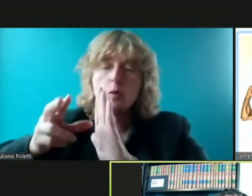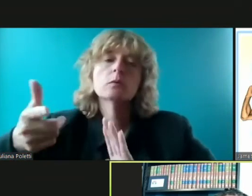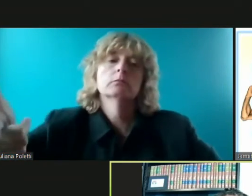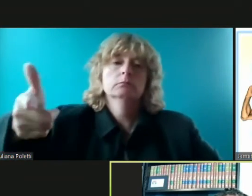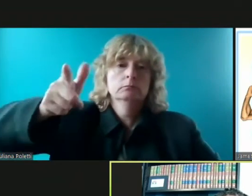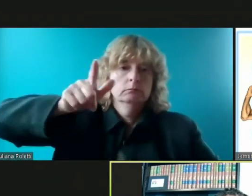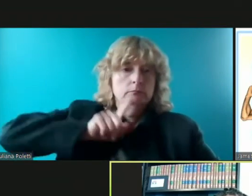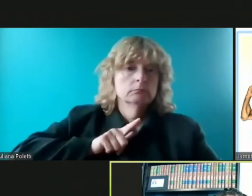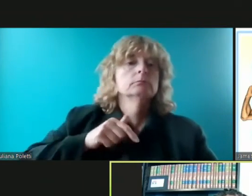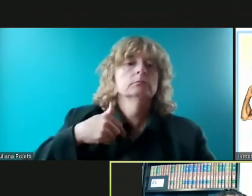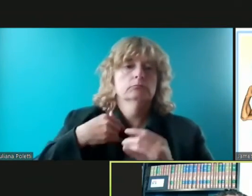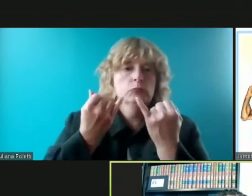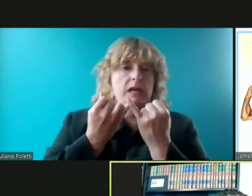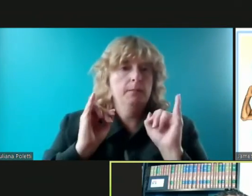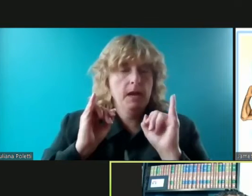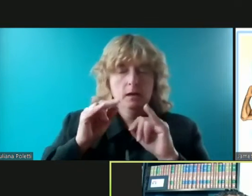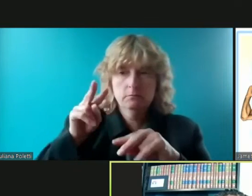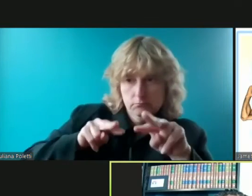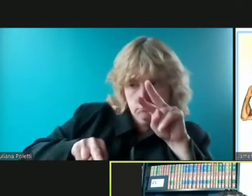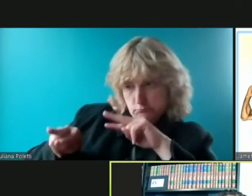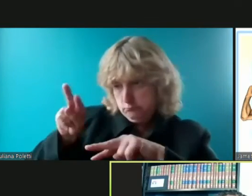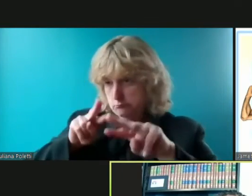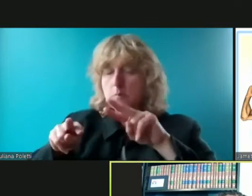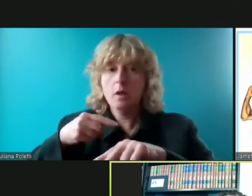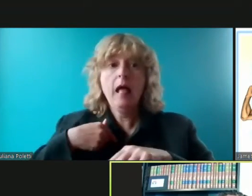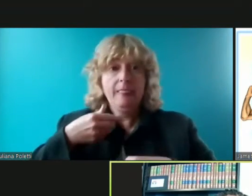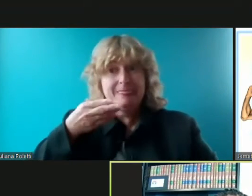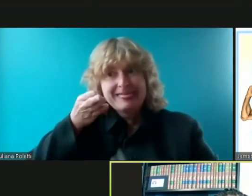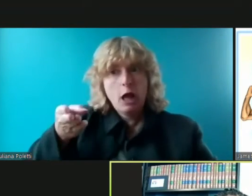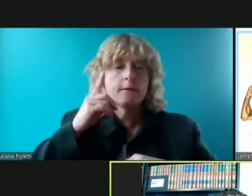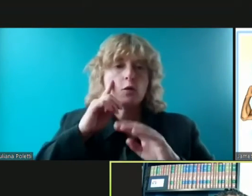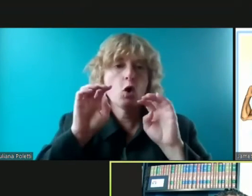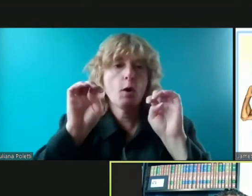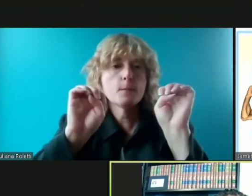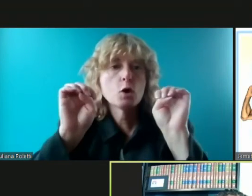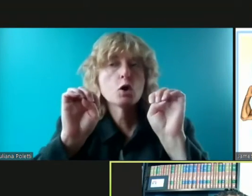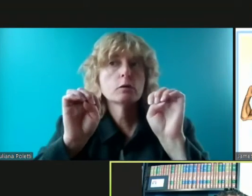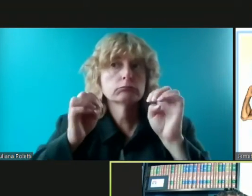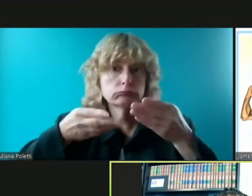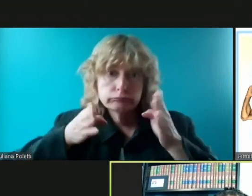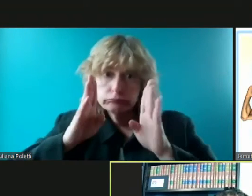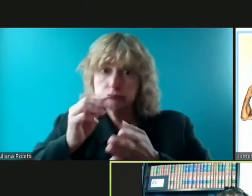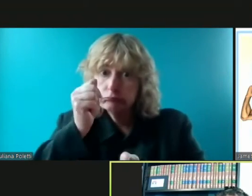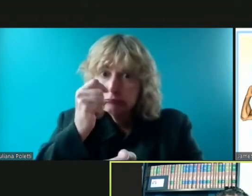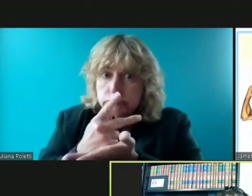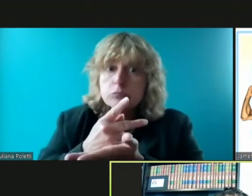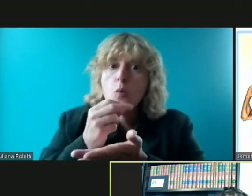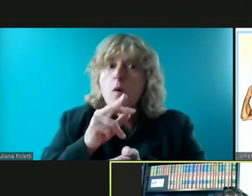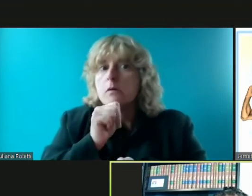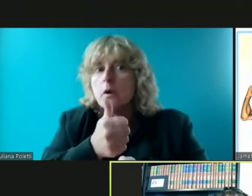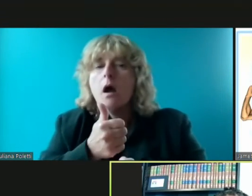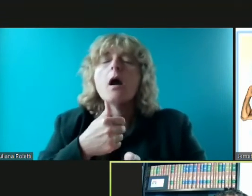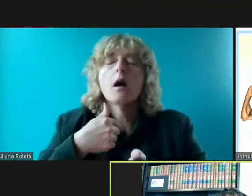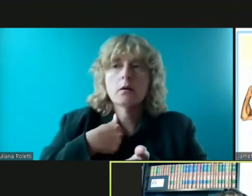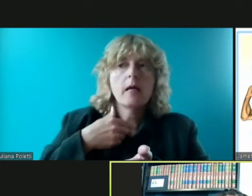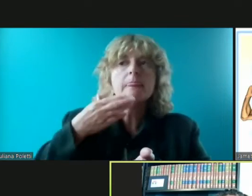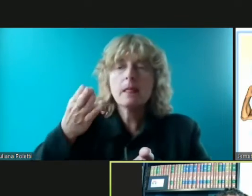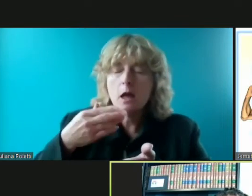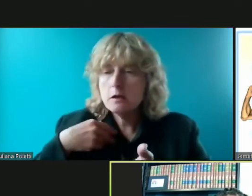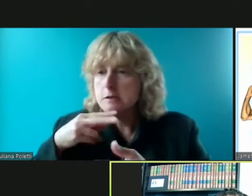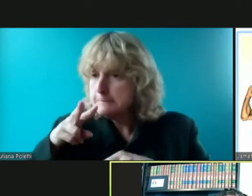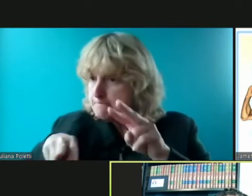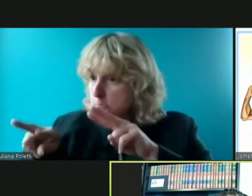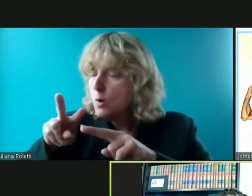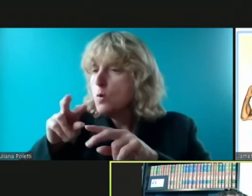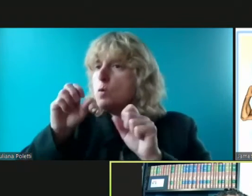of all three of these vaccines and i'm just uh really amazed at what science has done over the